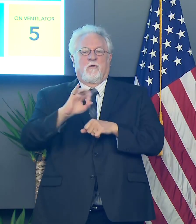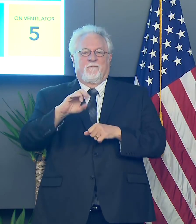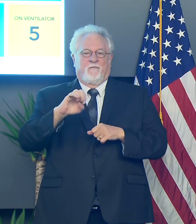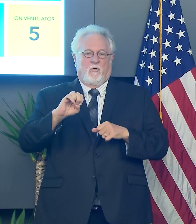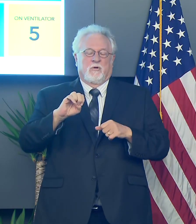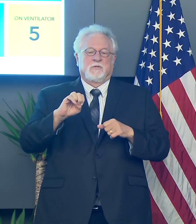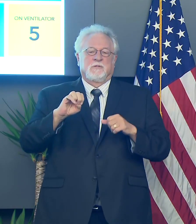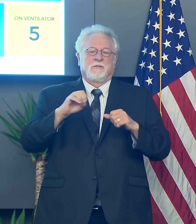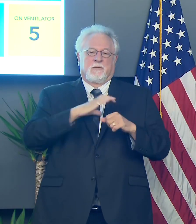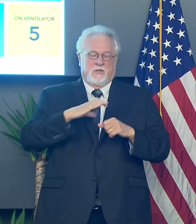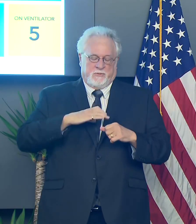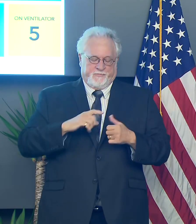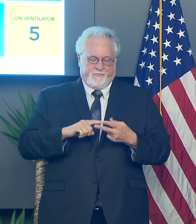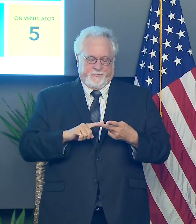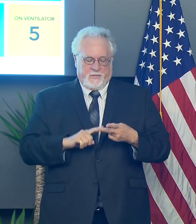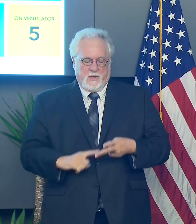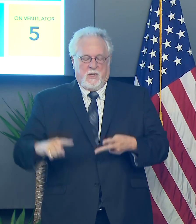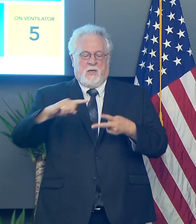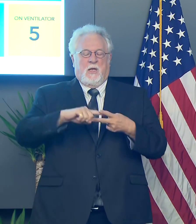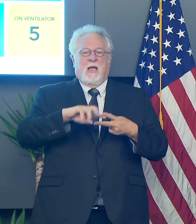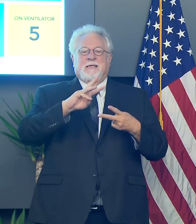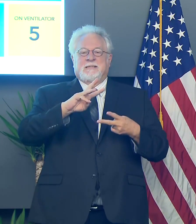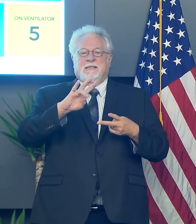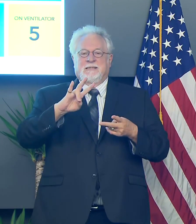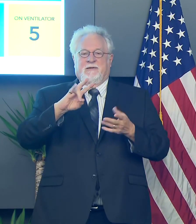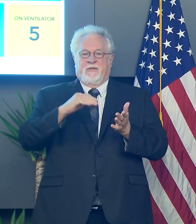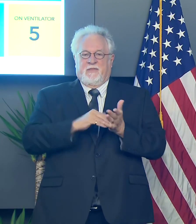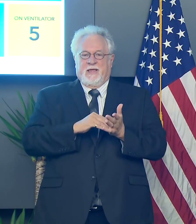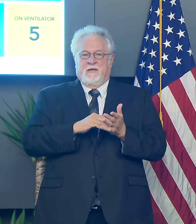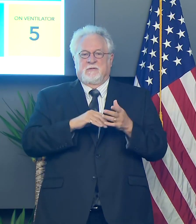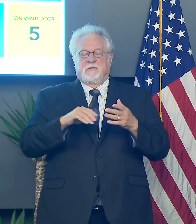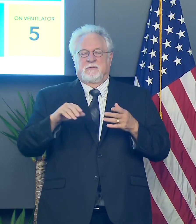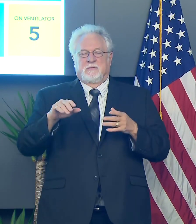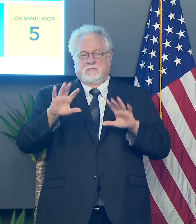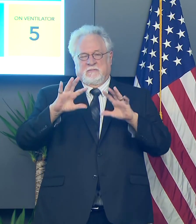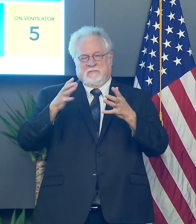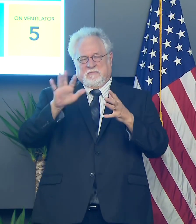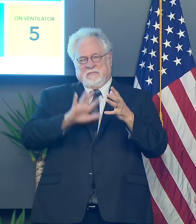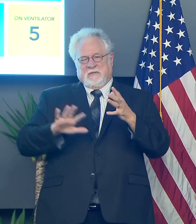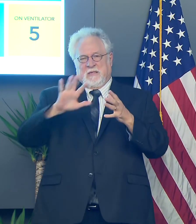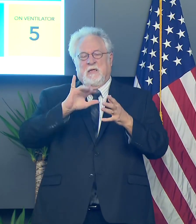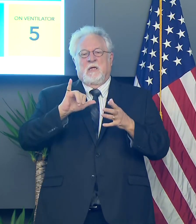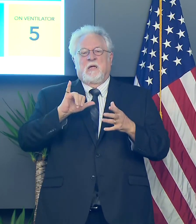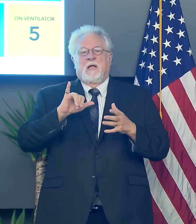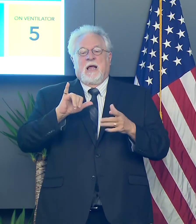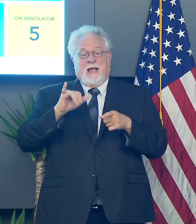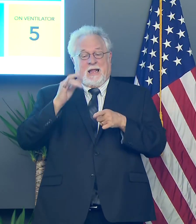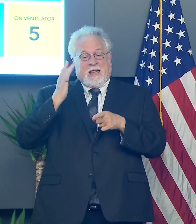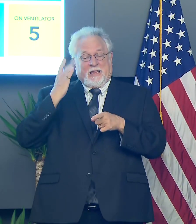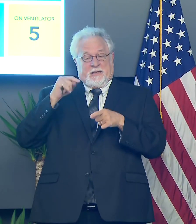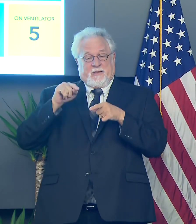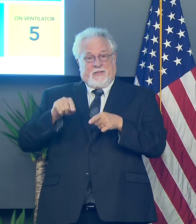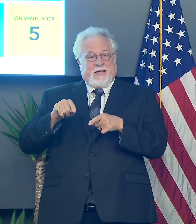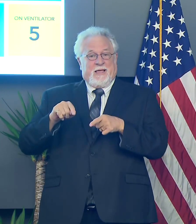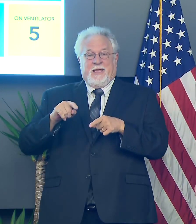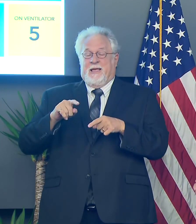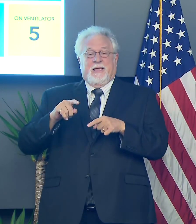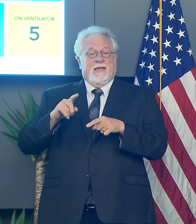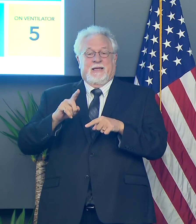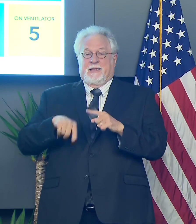the first part of your question, about the 67,000 or so, yeah, the, the reason that they are ineligible